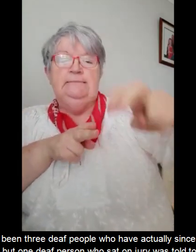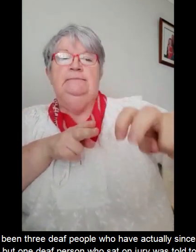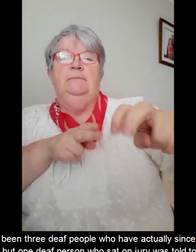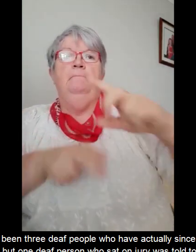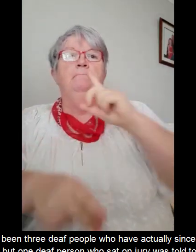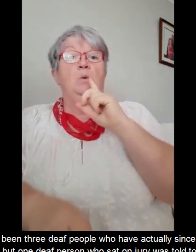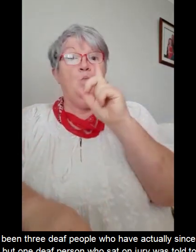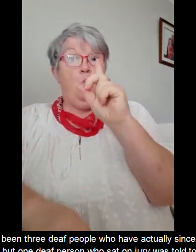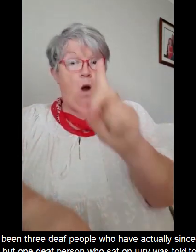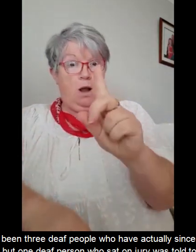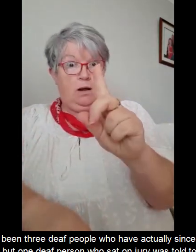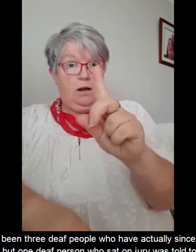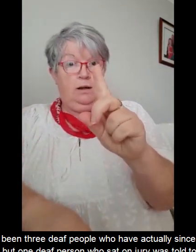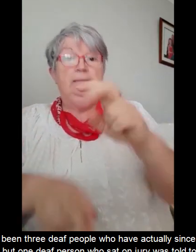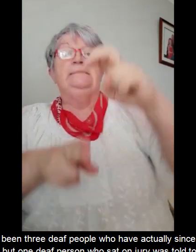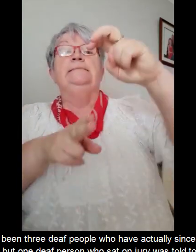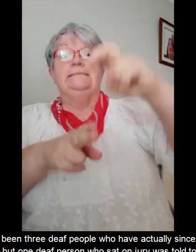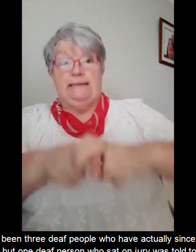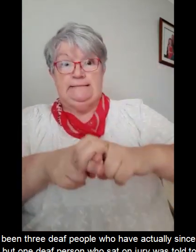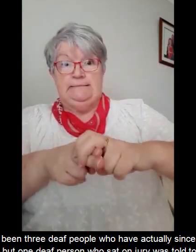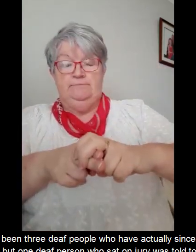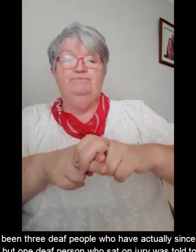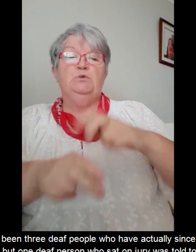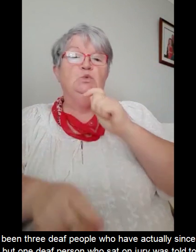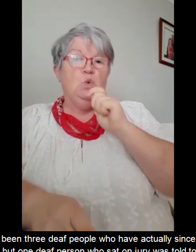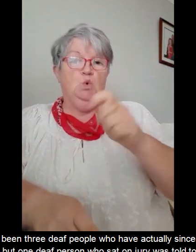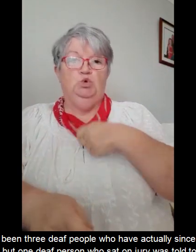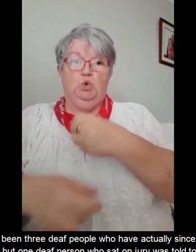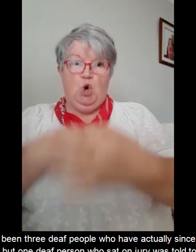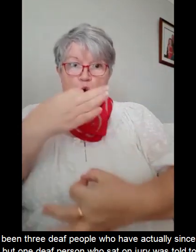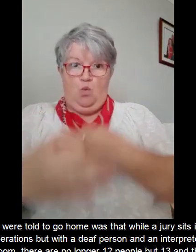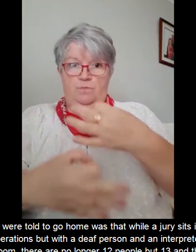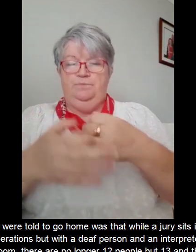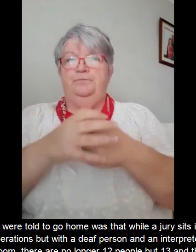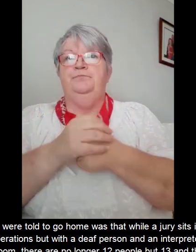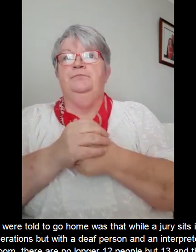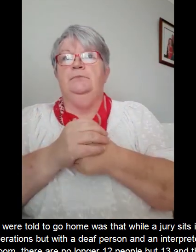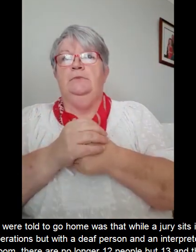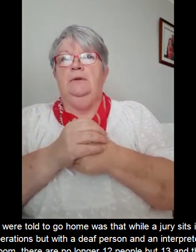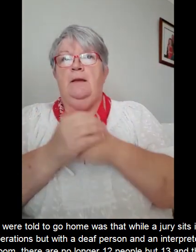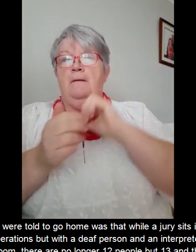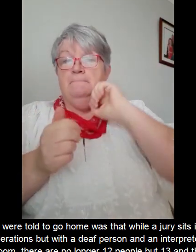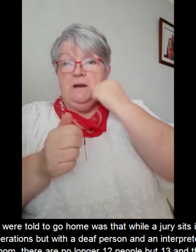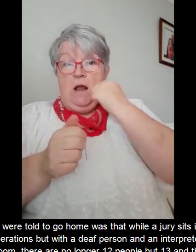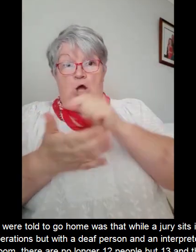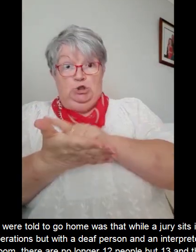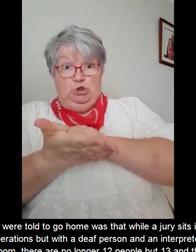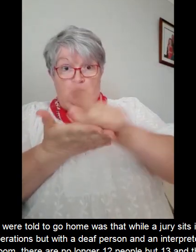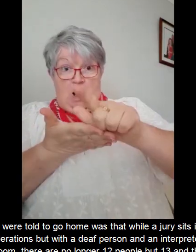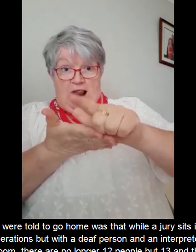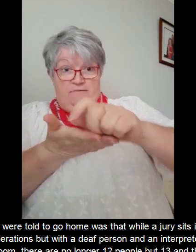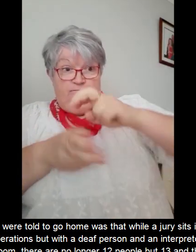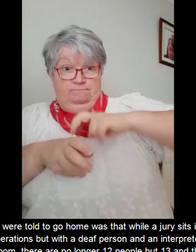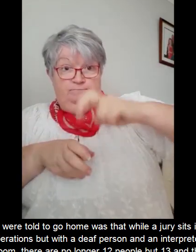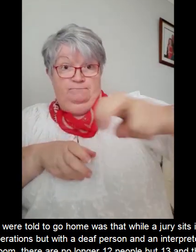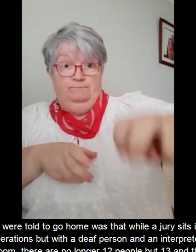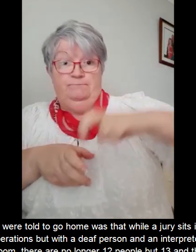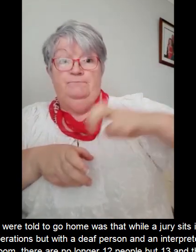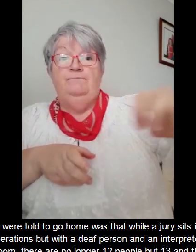who sat on jury was told to go home. The reason that they were told to go home was that while